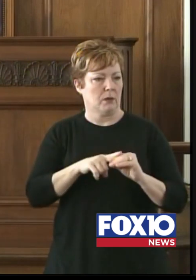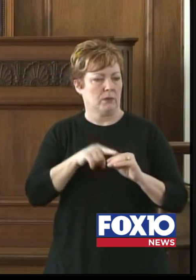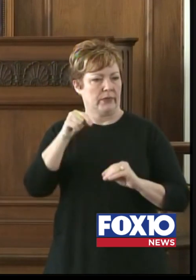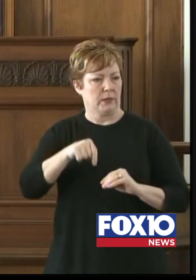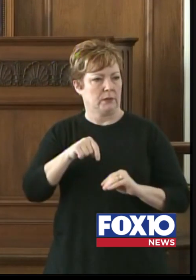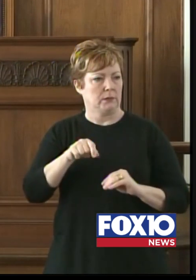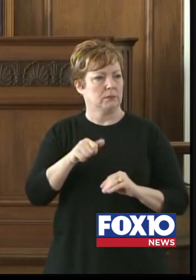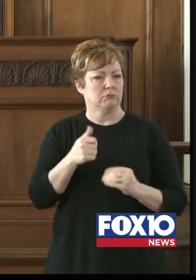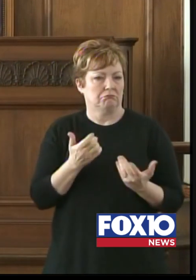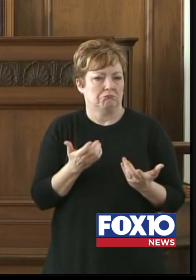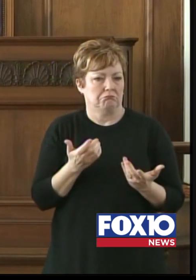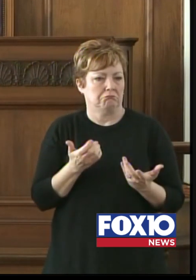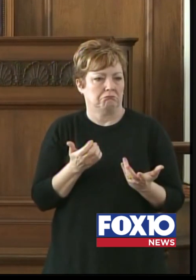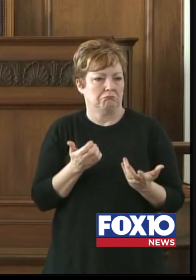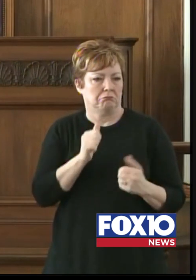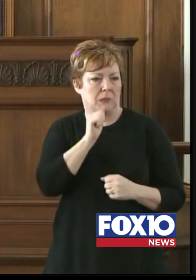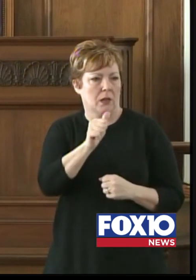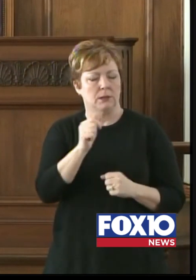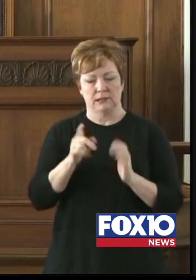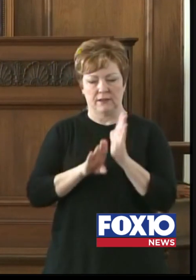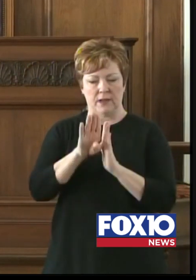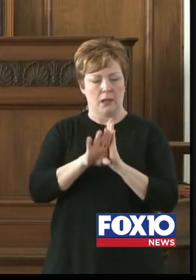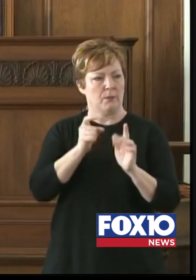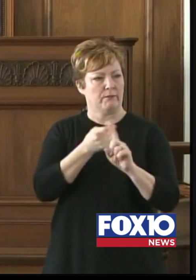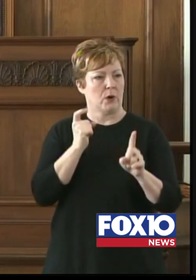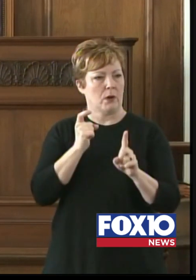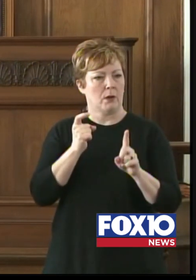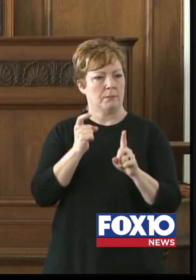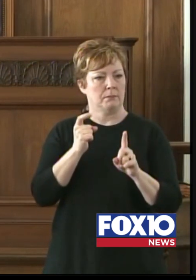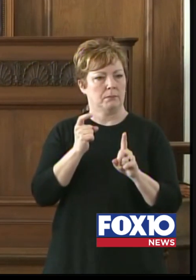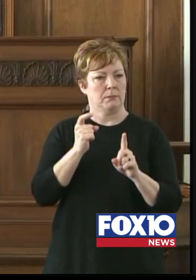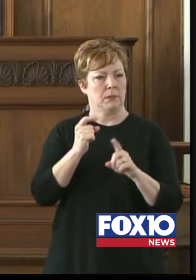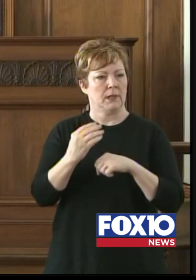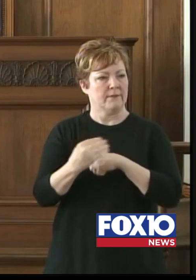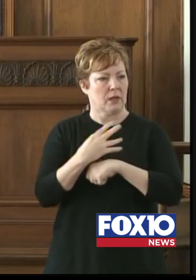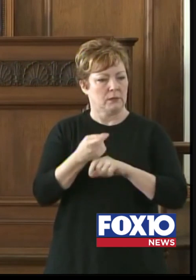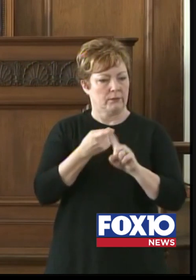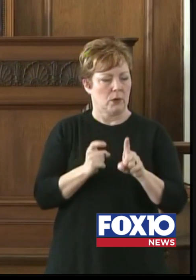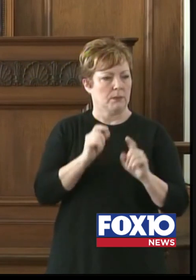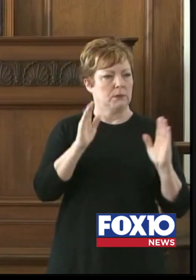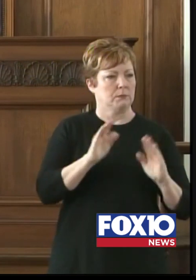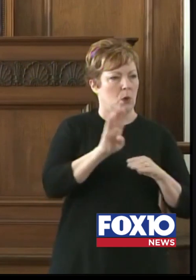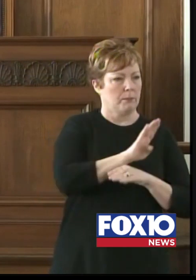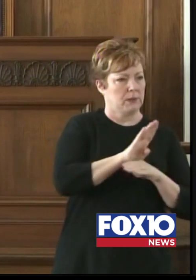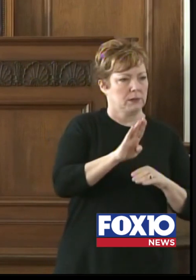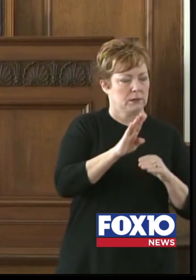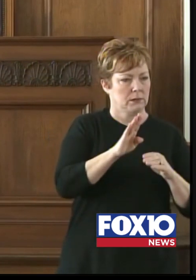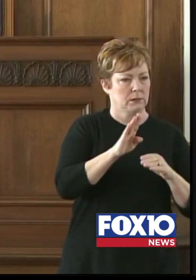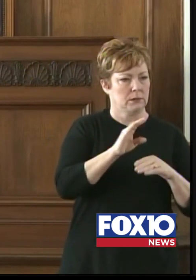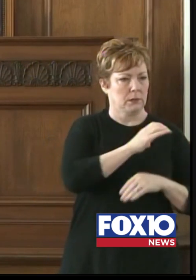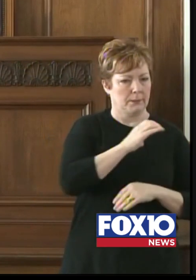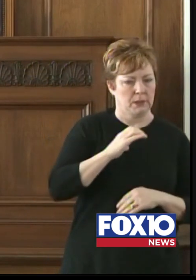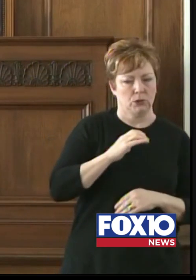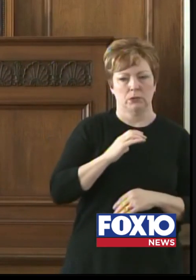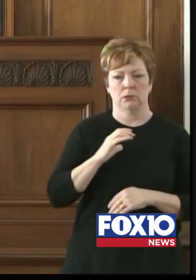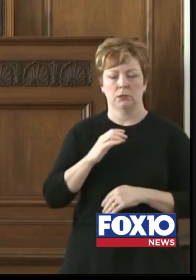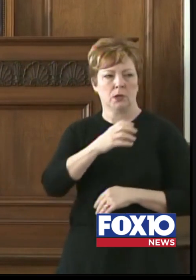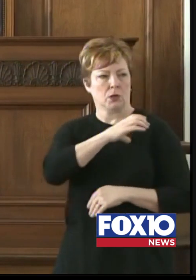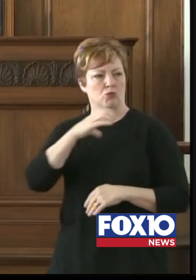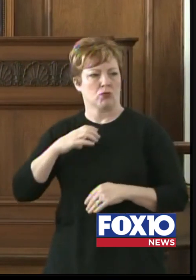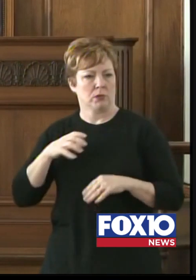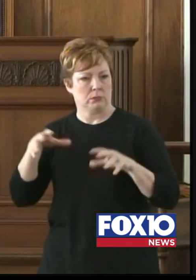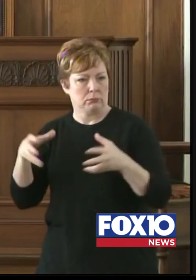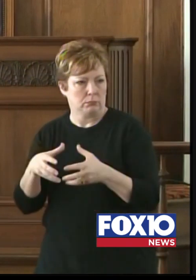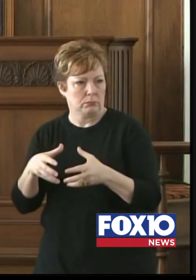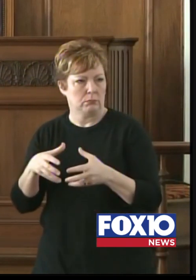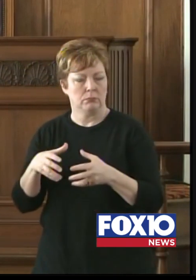This has been developed with input from our Small Business Commission, our congressional delegation, and constituents